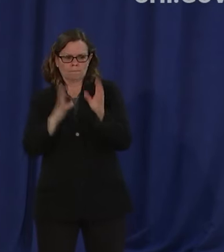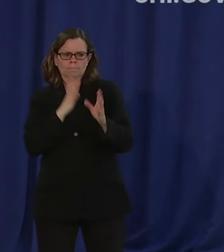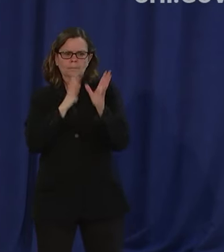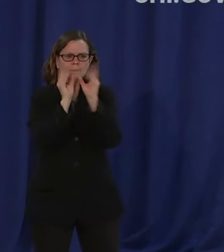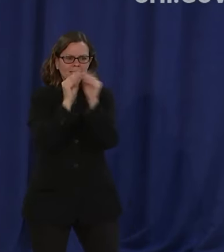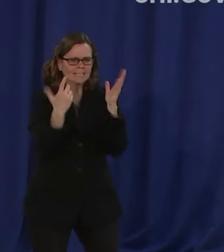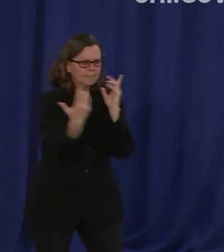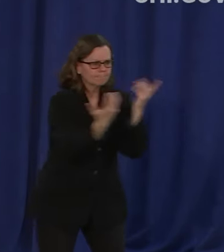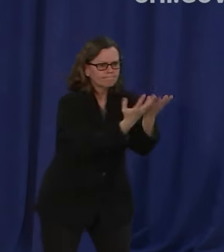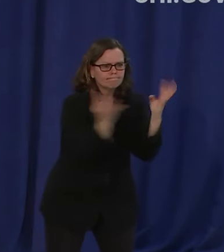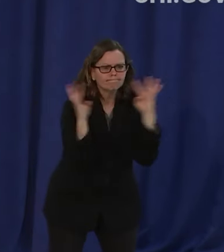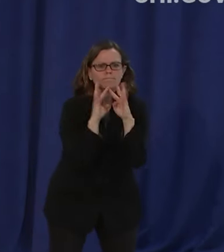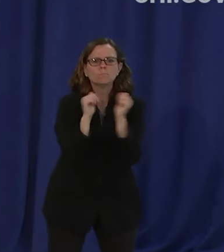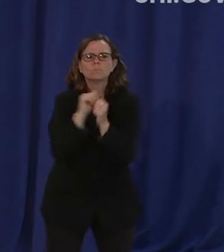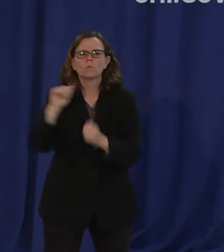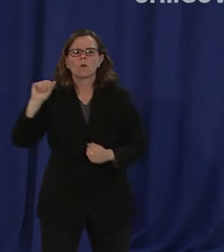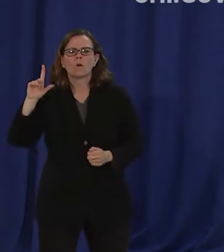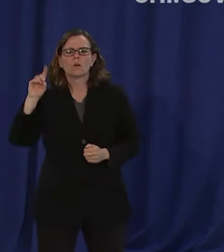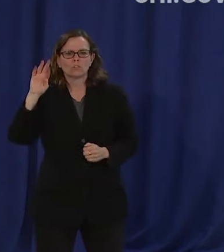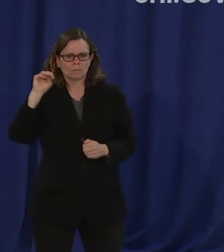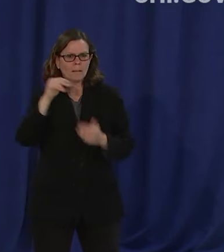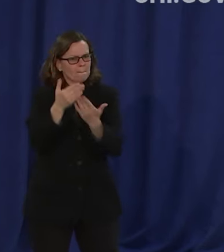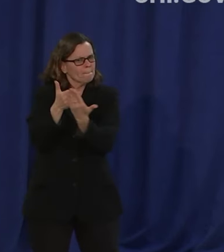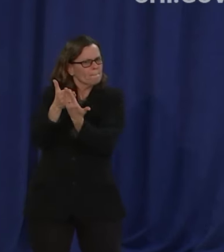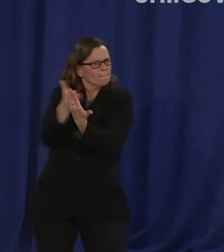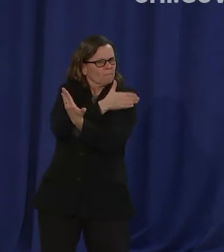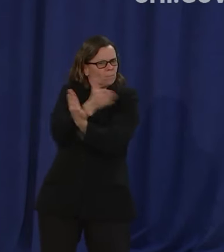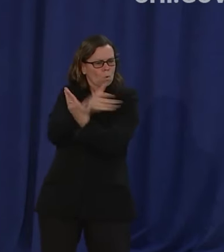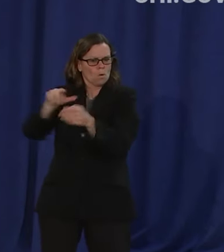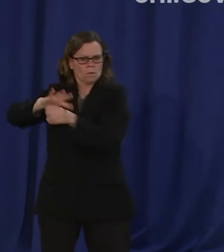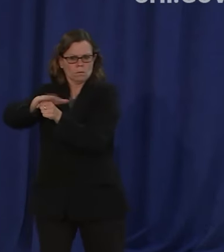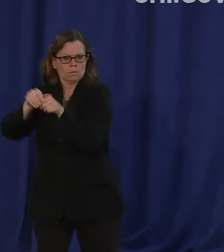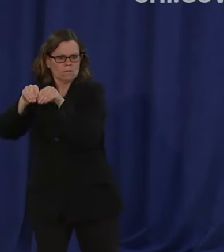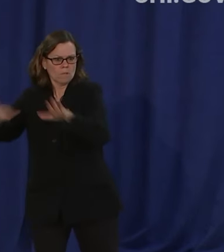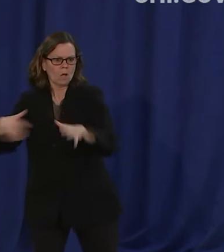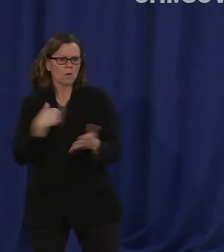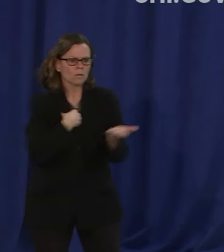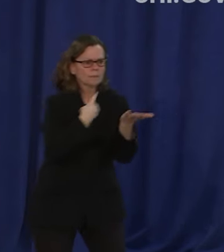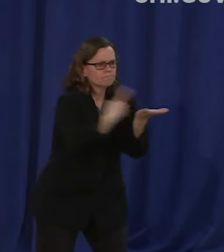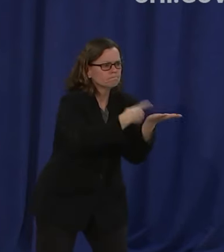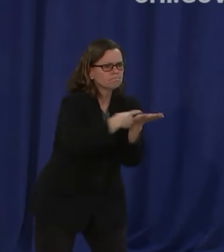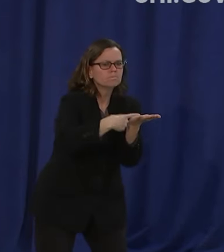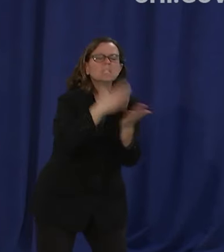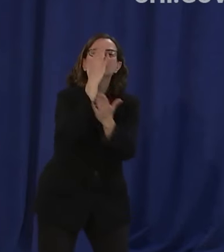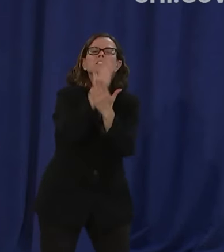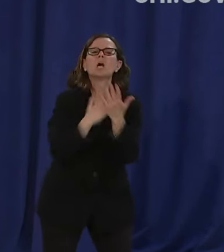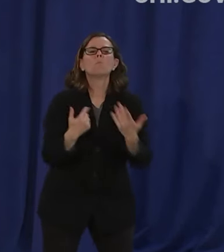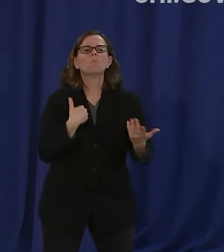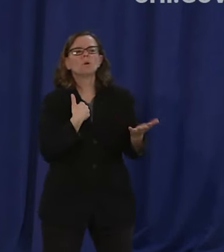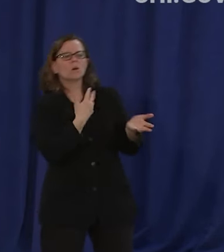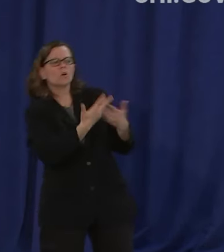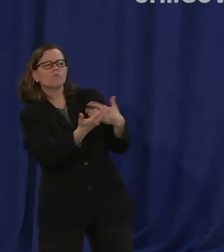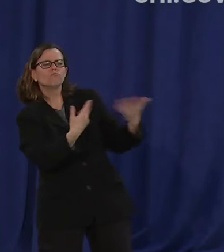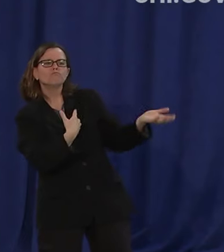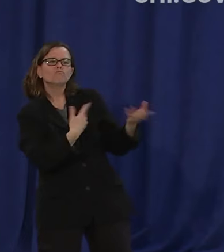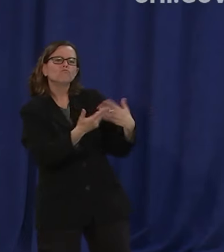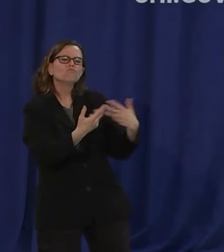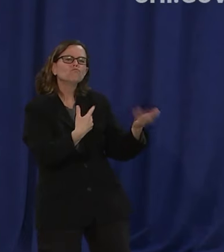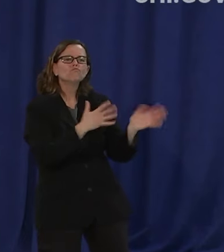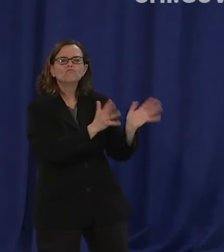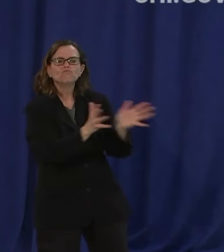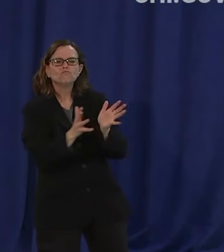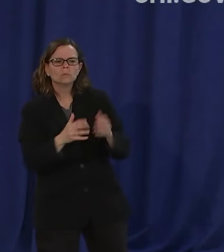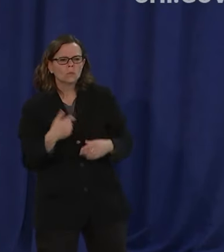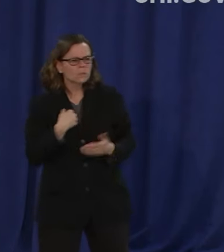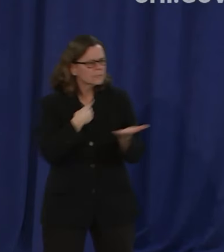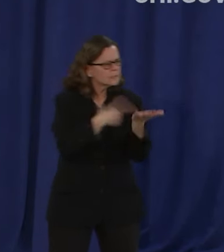doesn't count the number of other uh informal conversations we've emphasized at every turn how we are doing what we're doing why